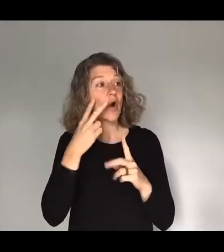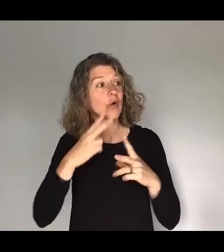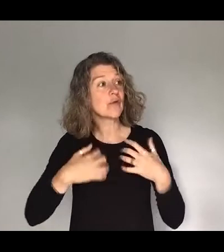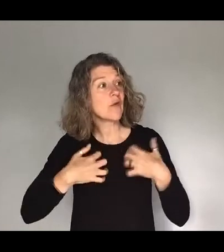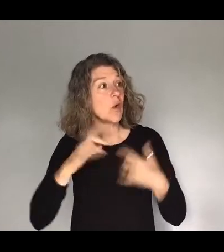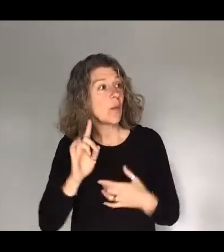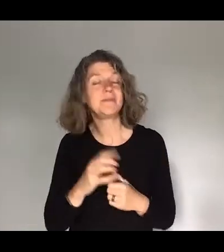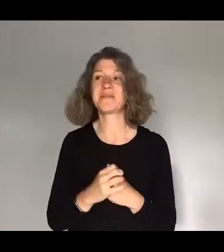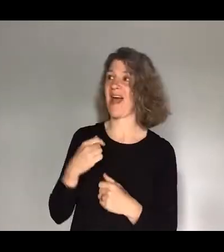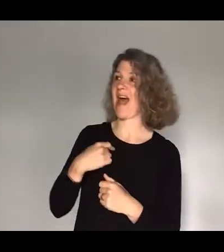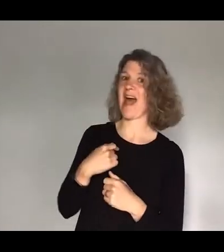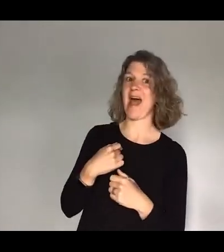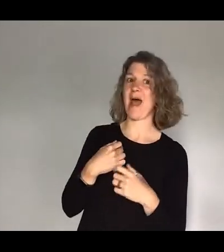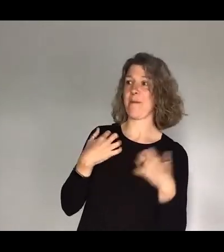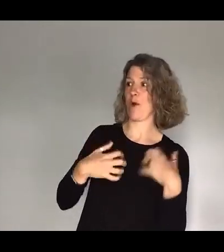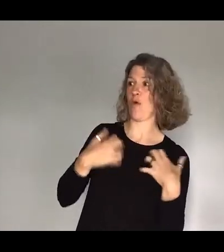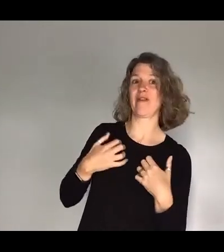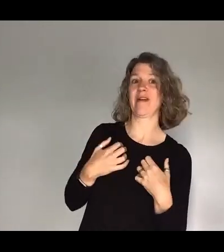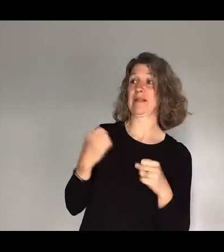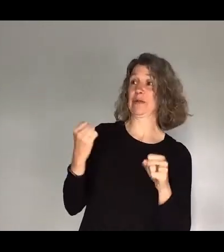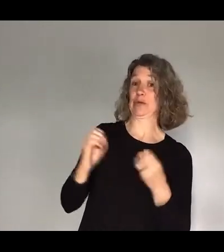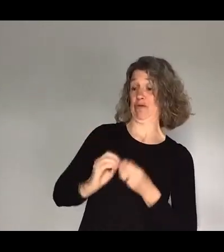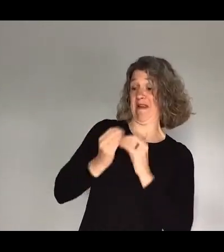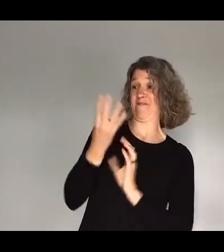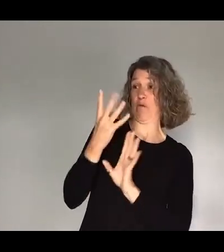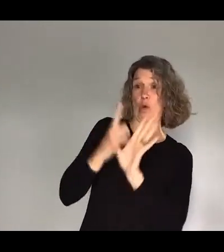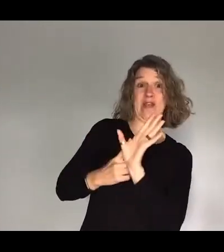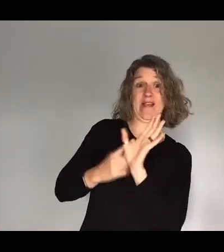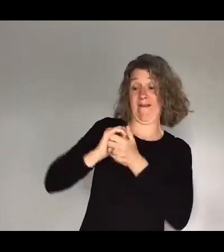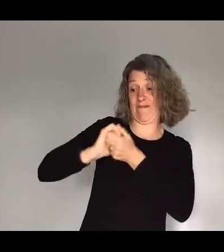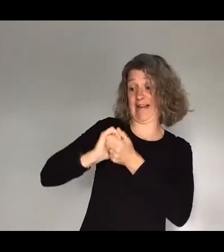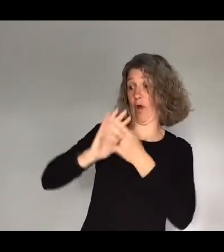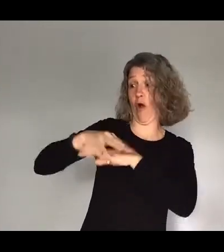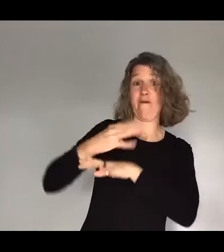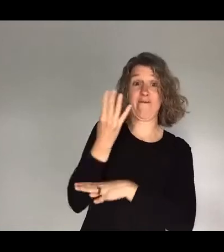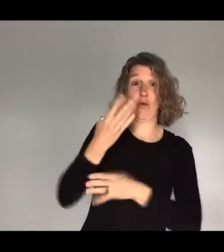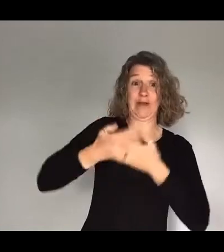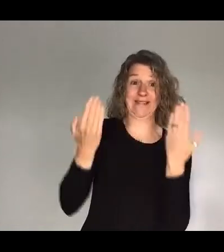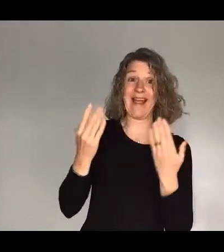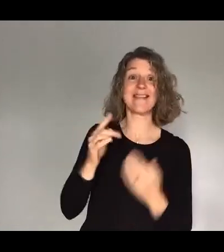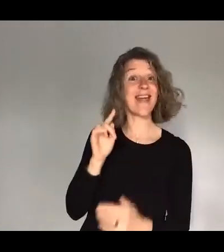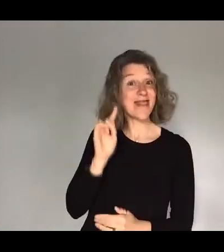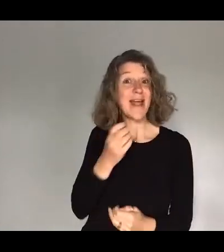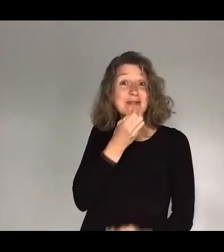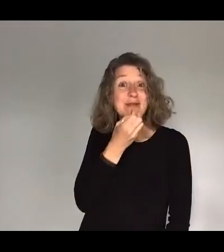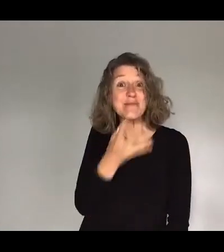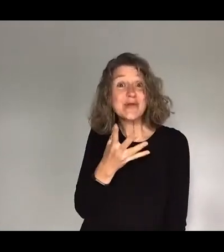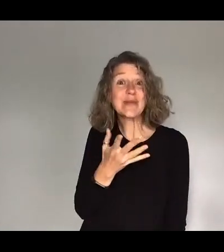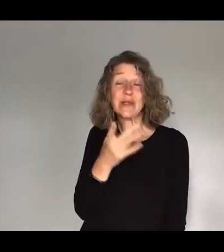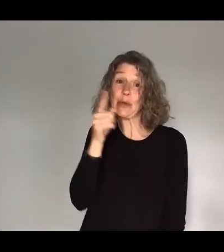to making four years of friendships over four days. That is the beauty of Focus. You come, you meet